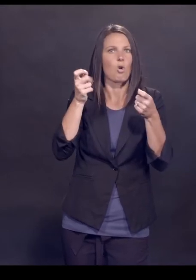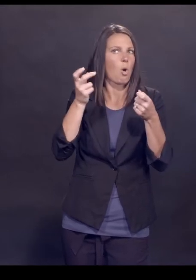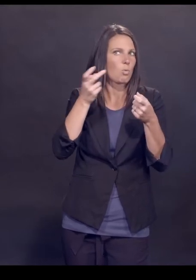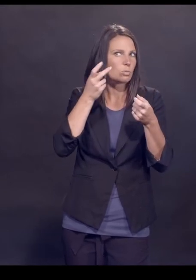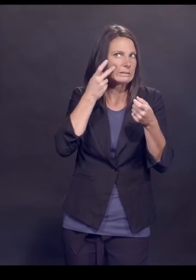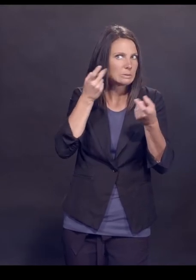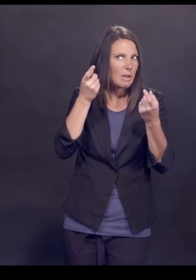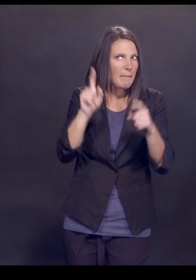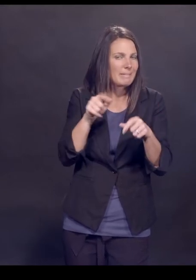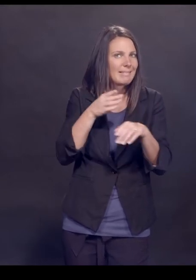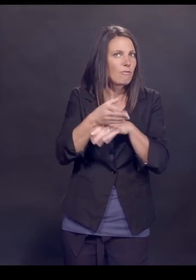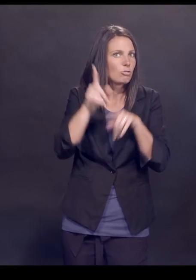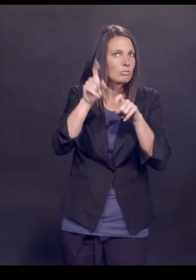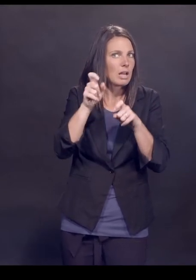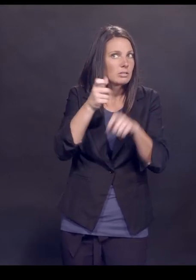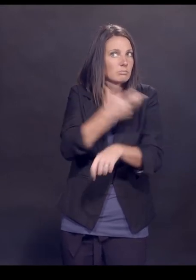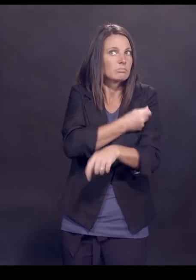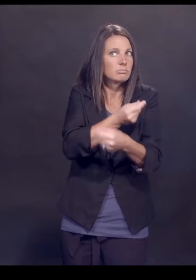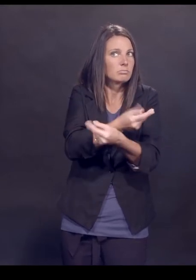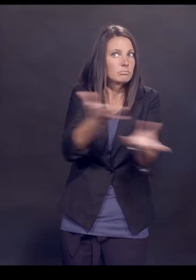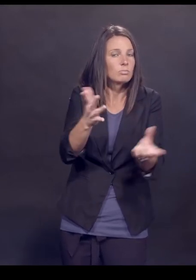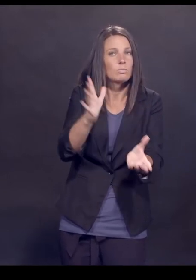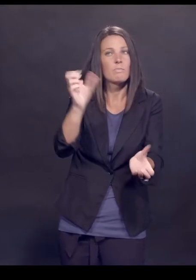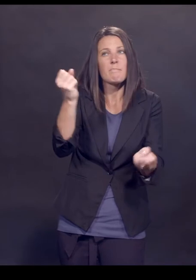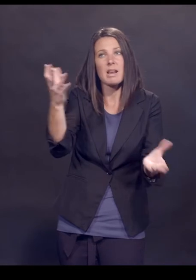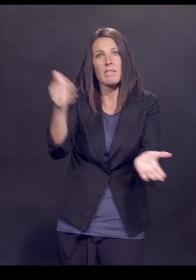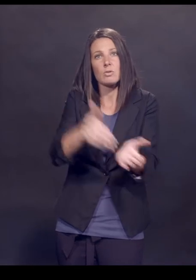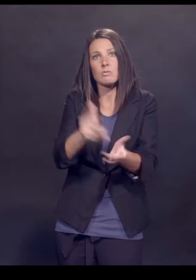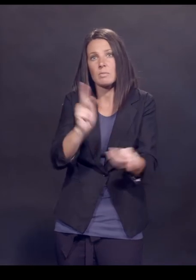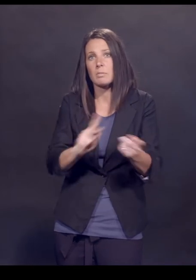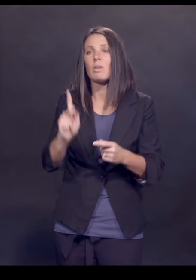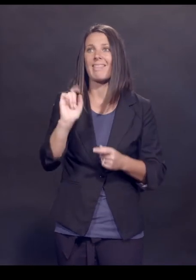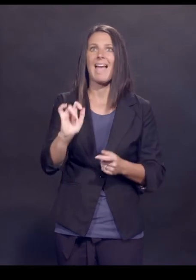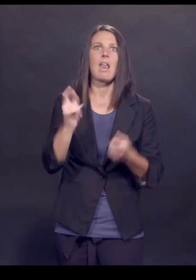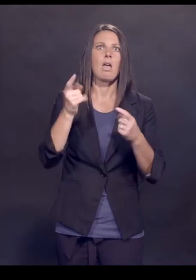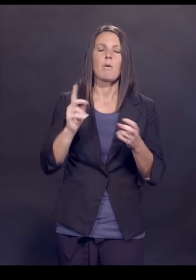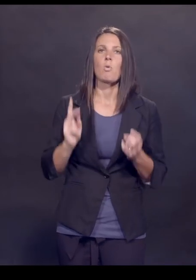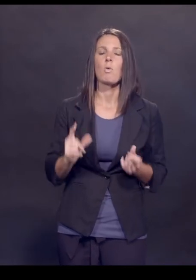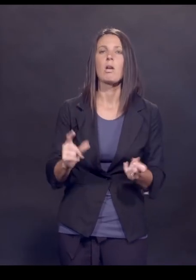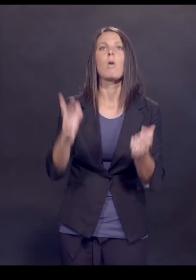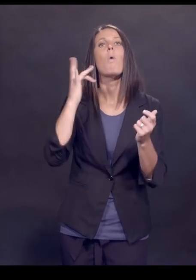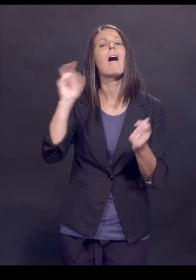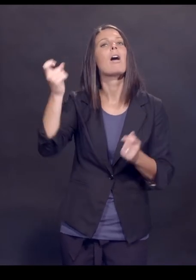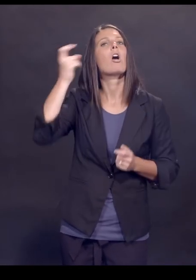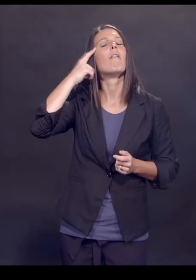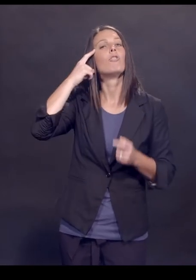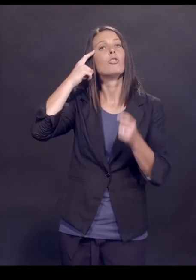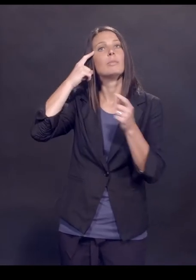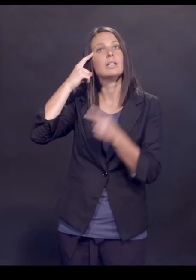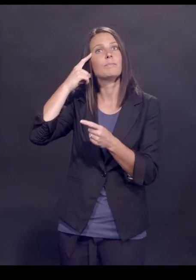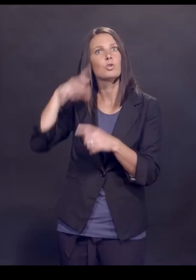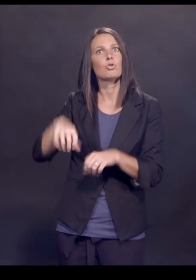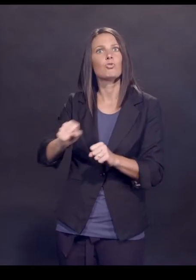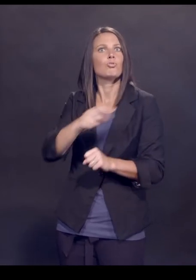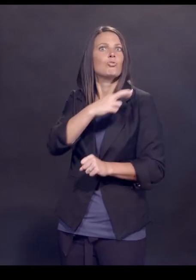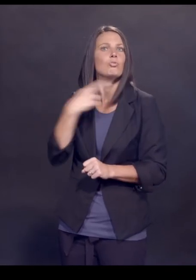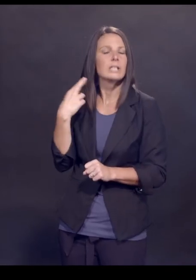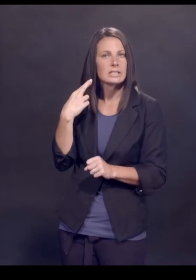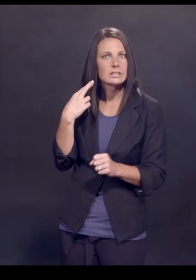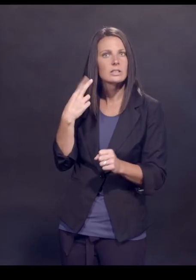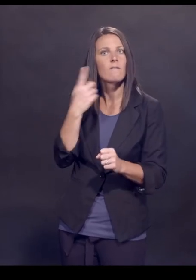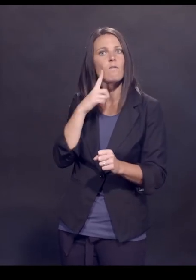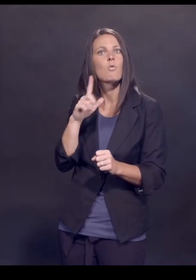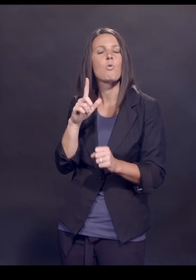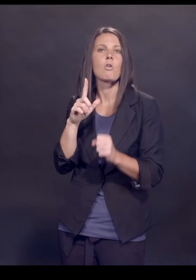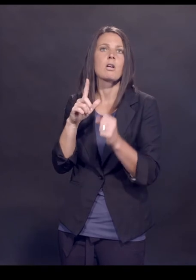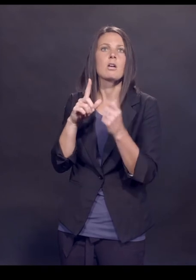happens that that was done more quickly because basically the government took the risk of vaccine development